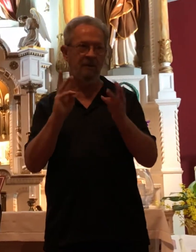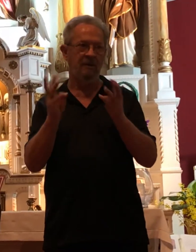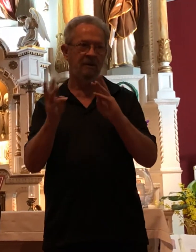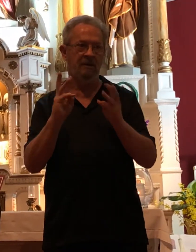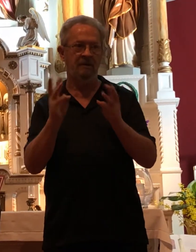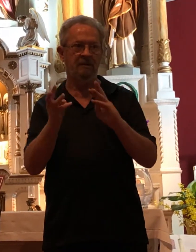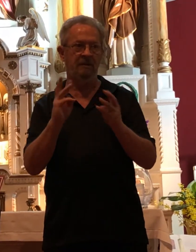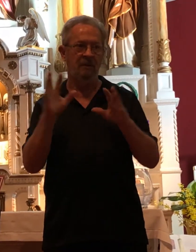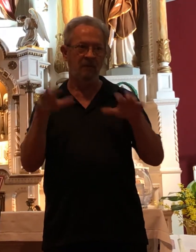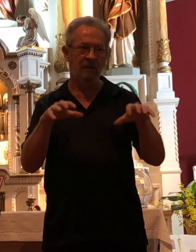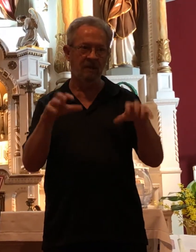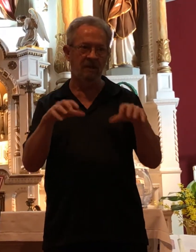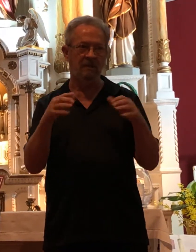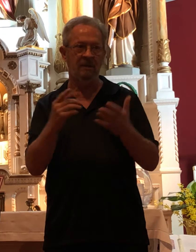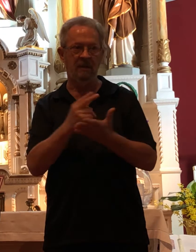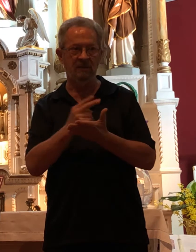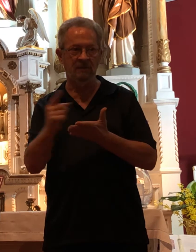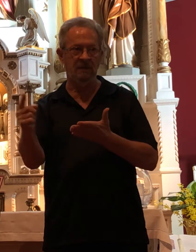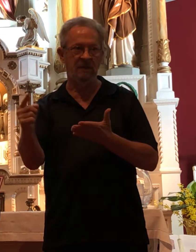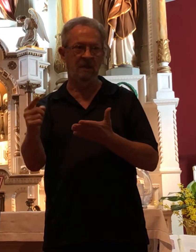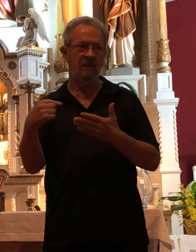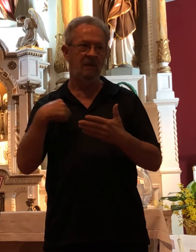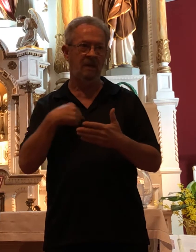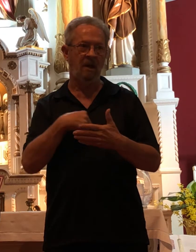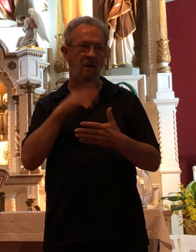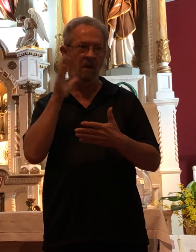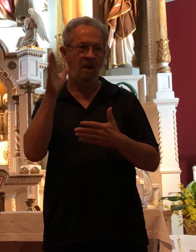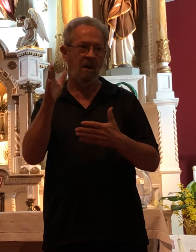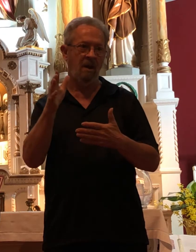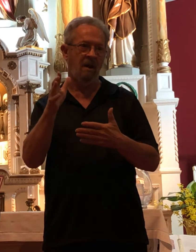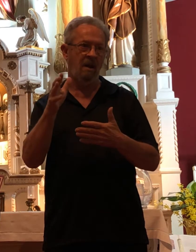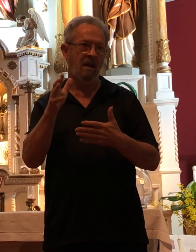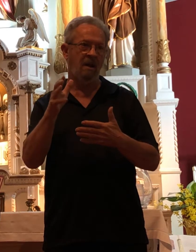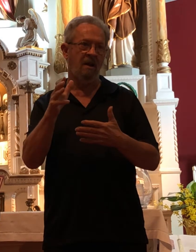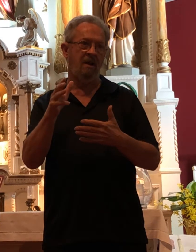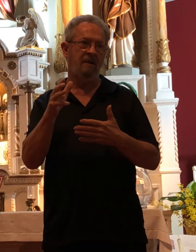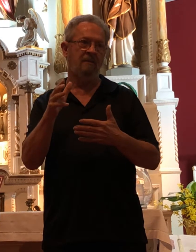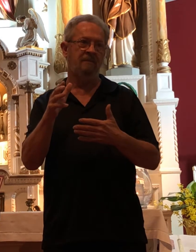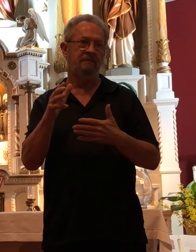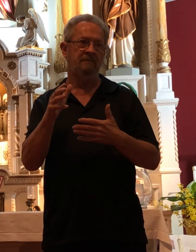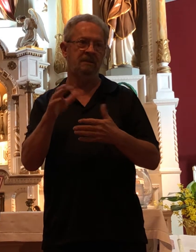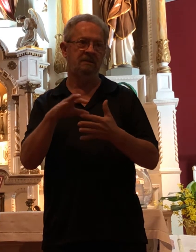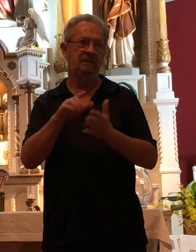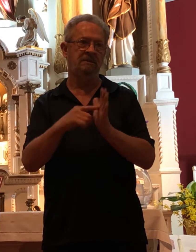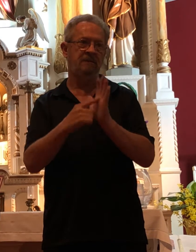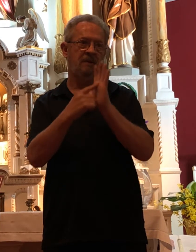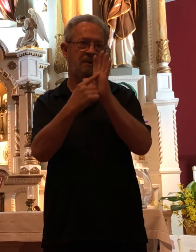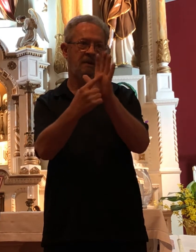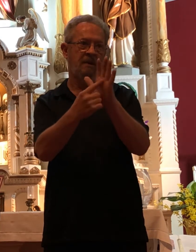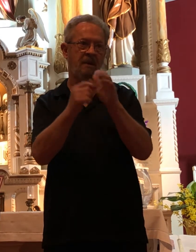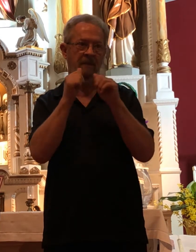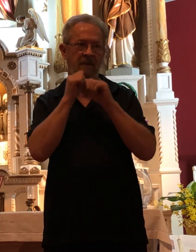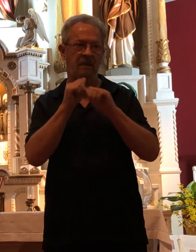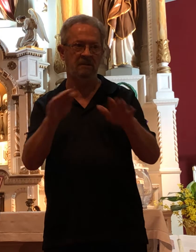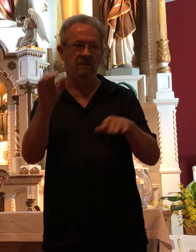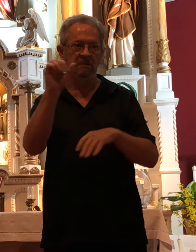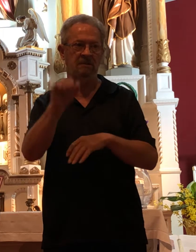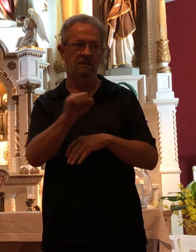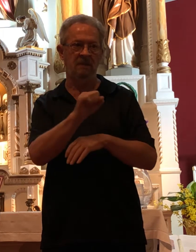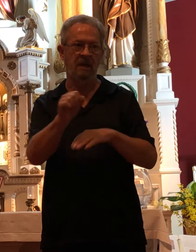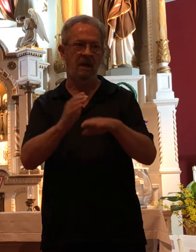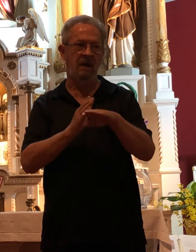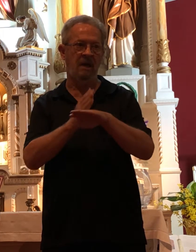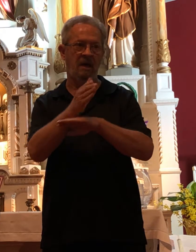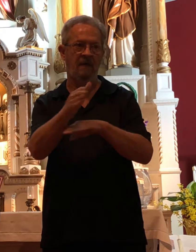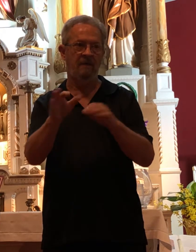we will have exposition on the Blessed Sacrament right after the 9.30 Mass into